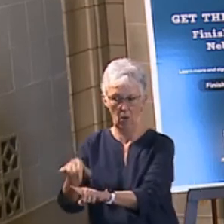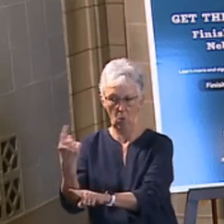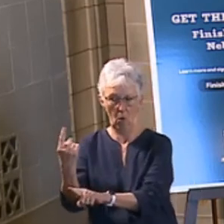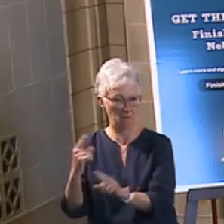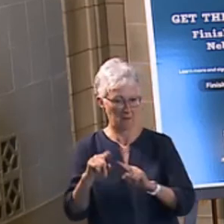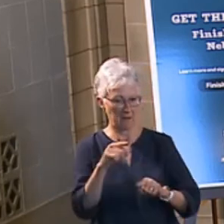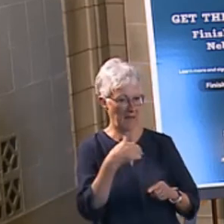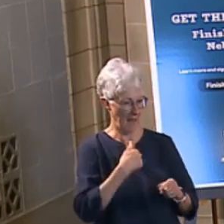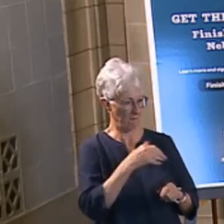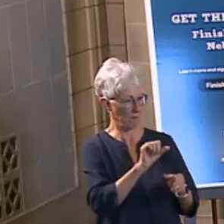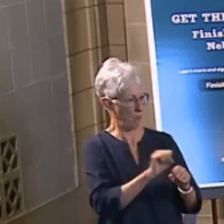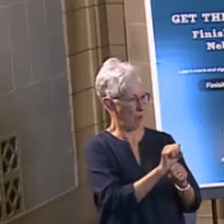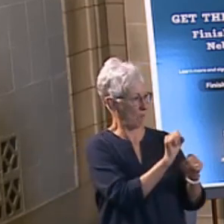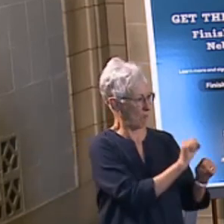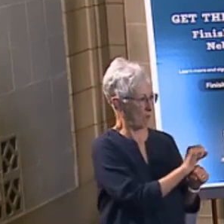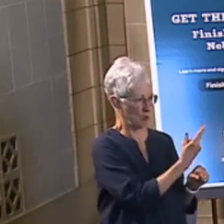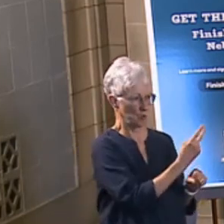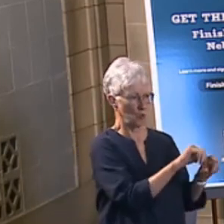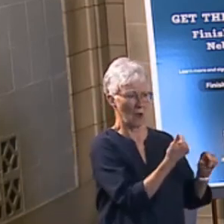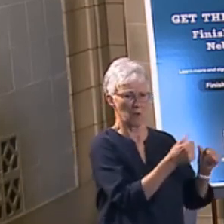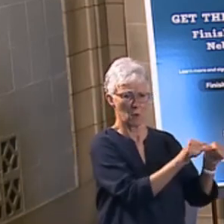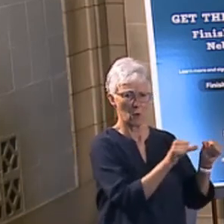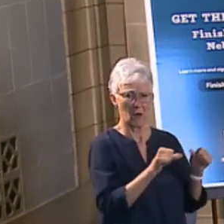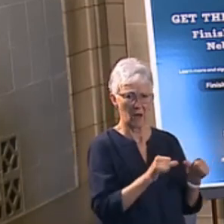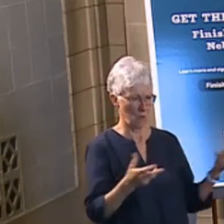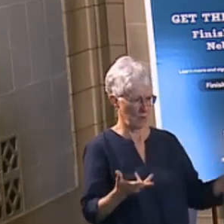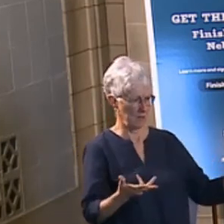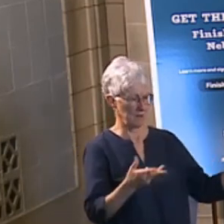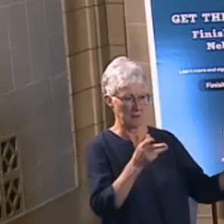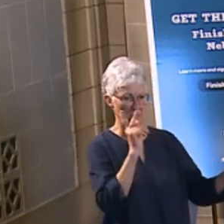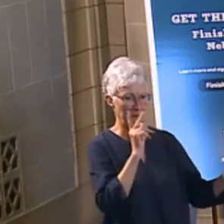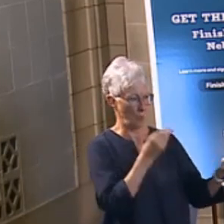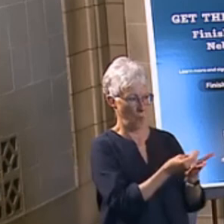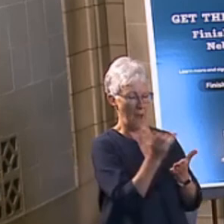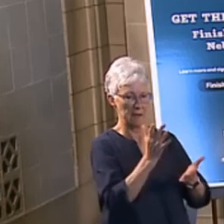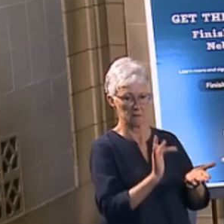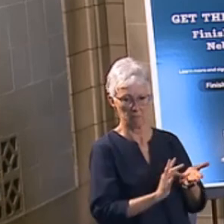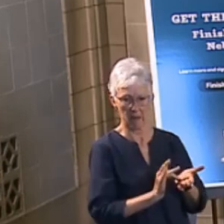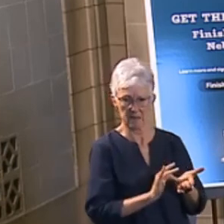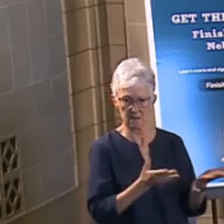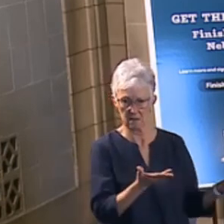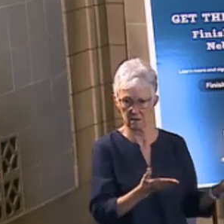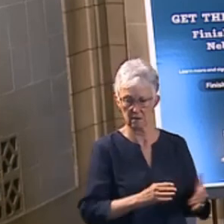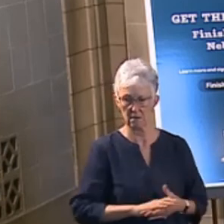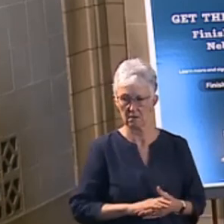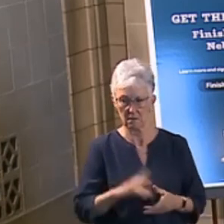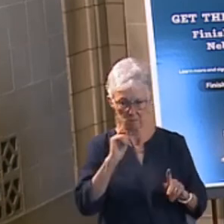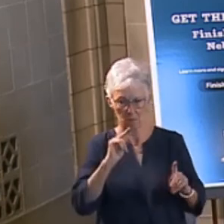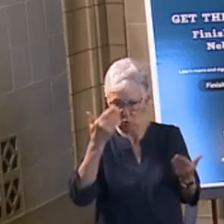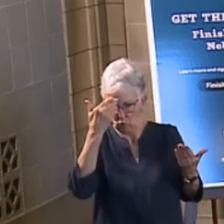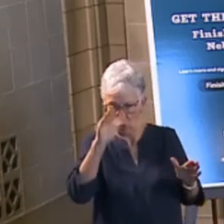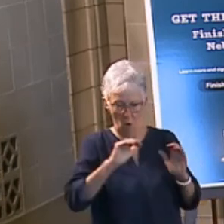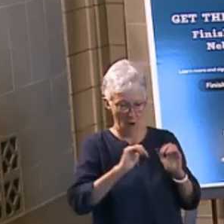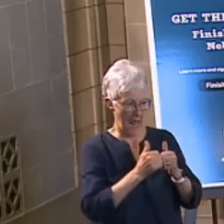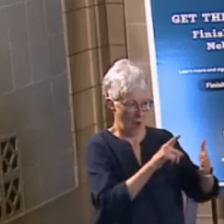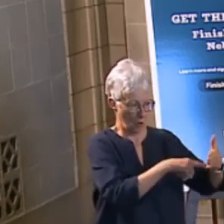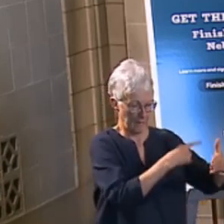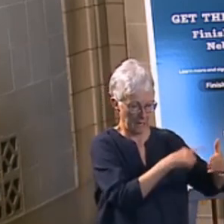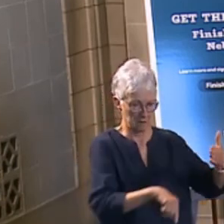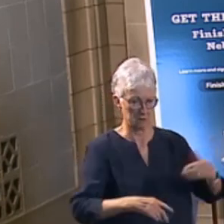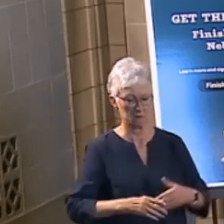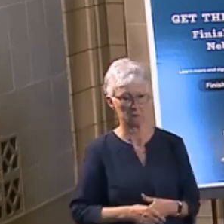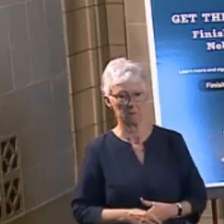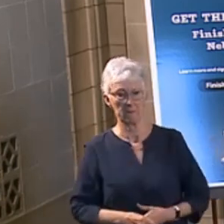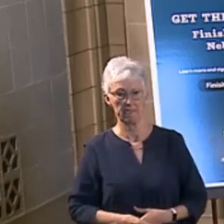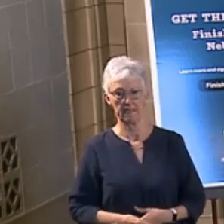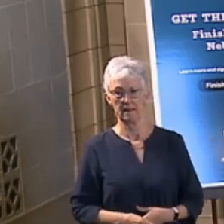how do you explain, you know, could that be if you're to correct it? Well, again, I think as I've said in these press briefings in the past,